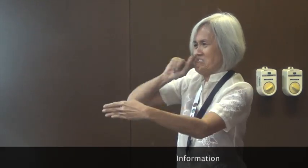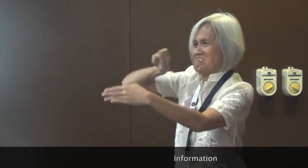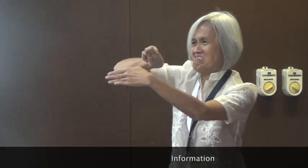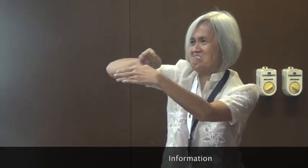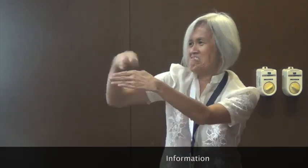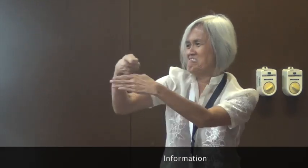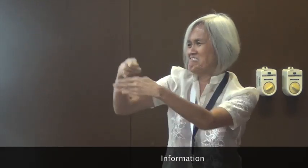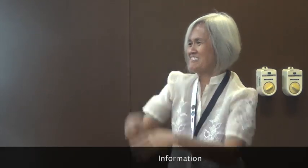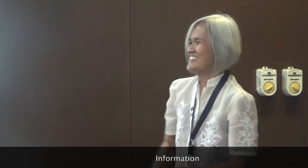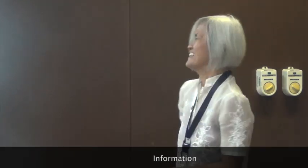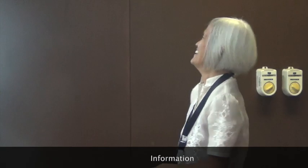areas.